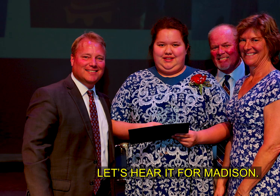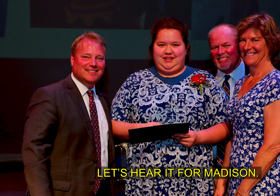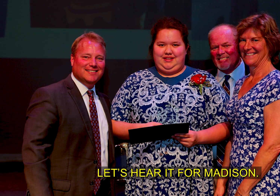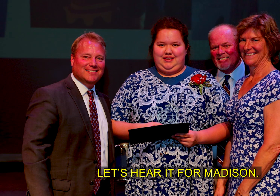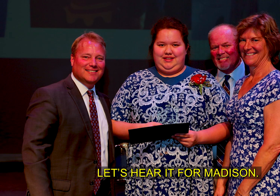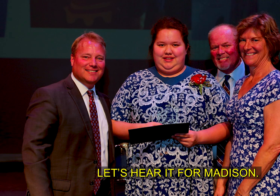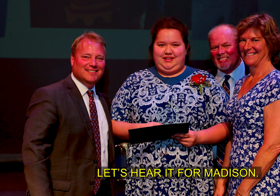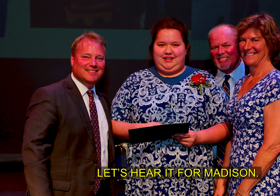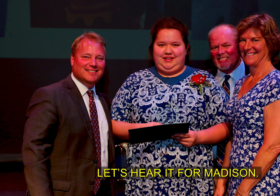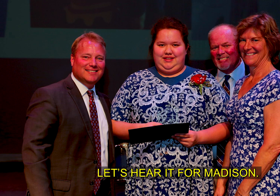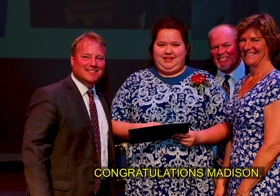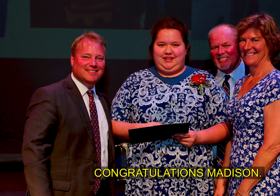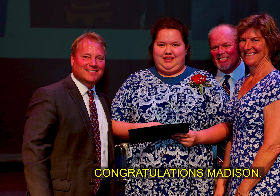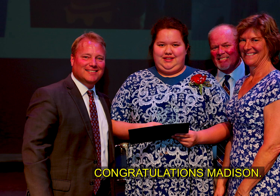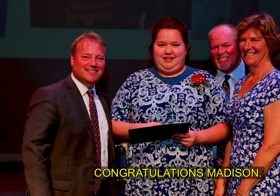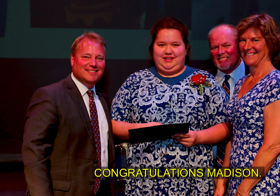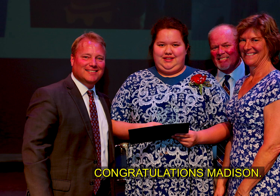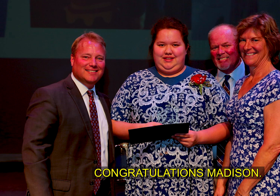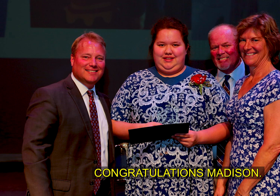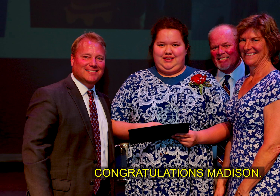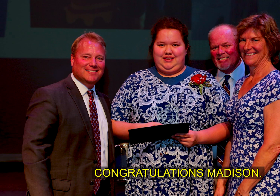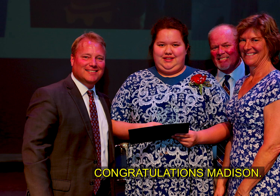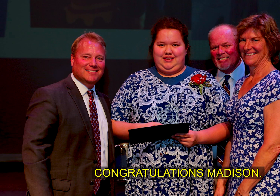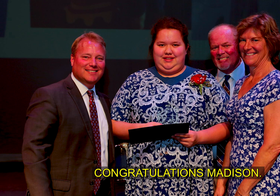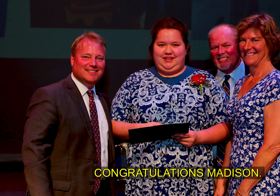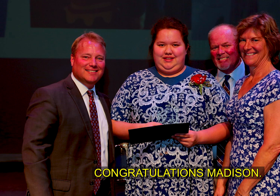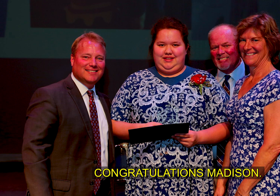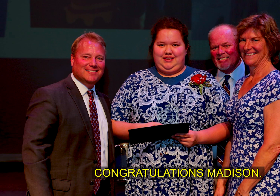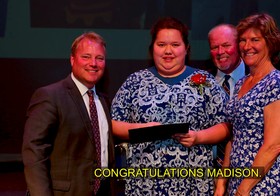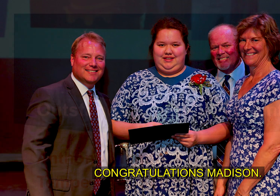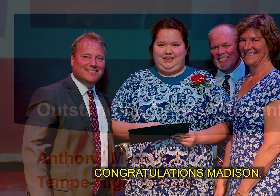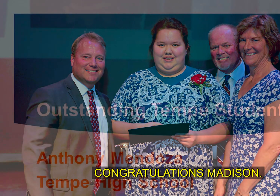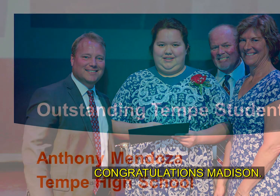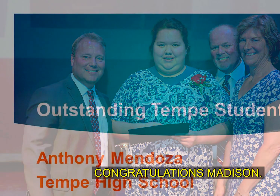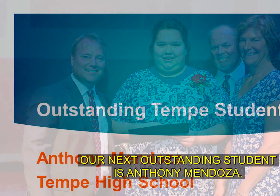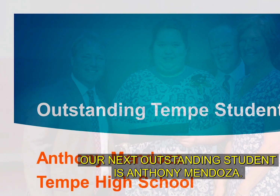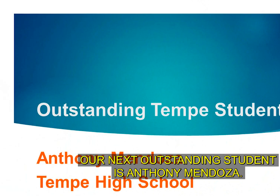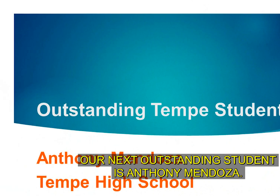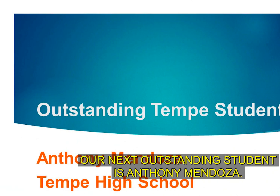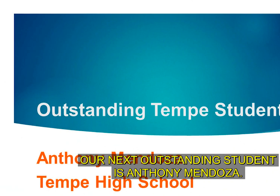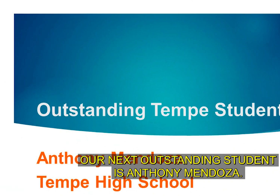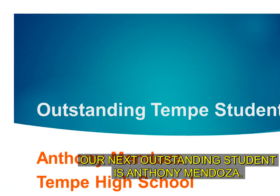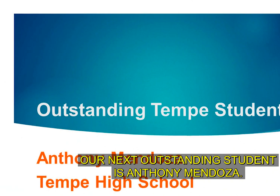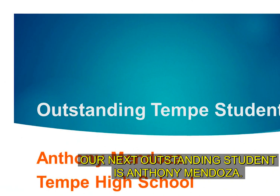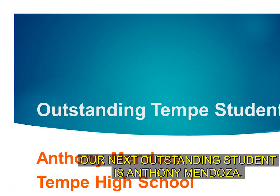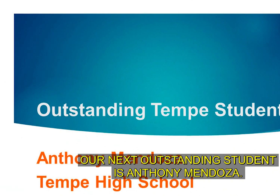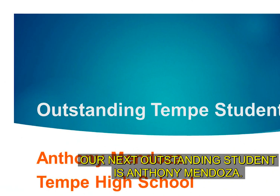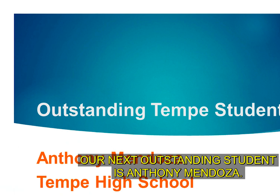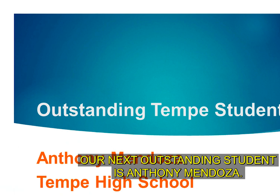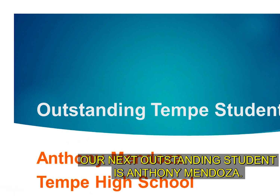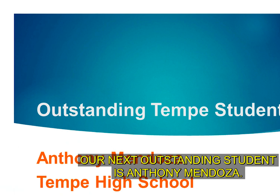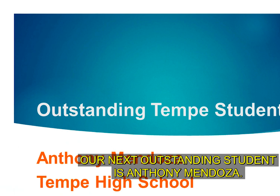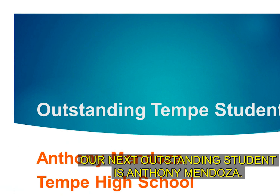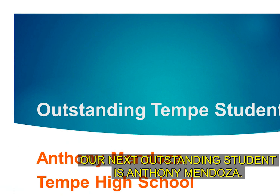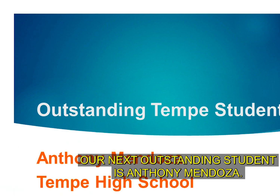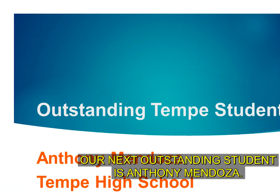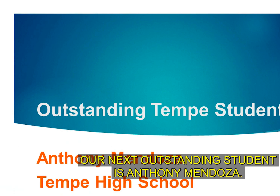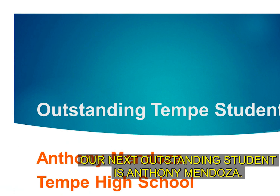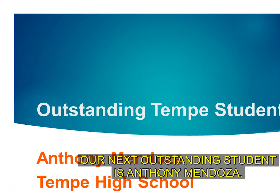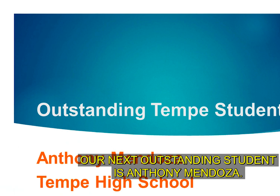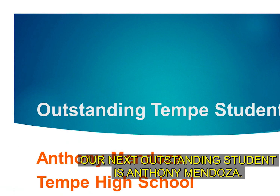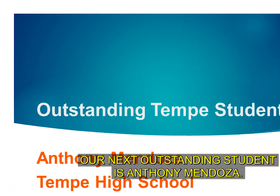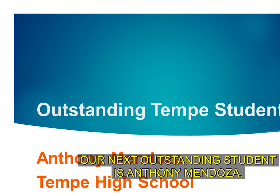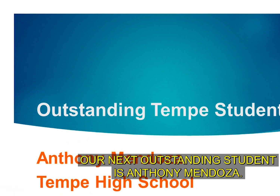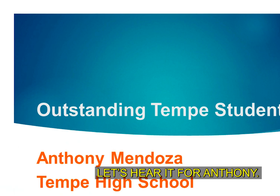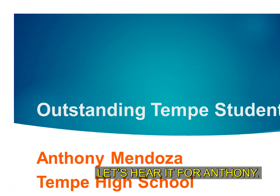let's hear it for madison congratulations madison next our next outstanding student is anthony mendoza